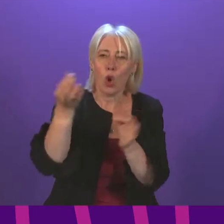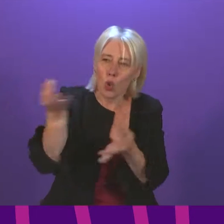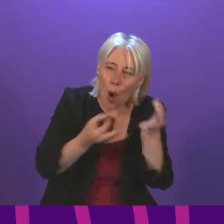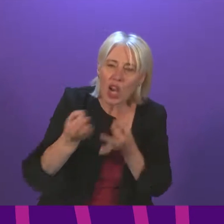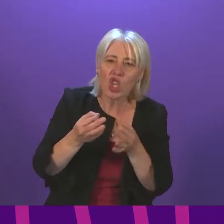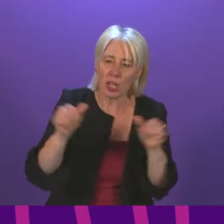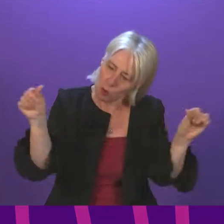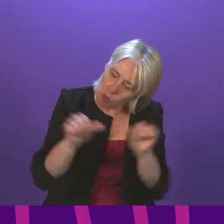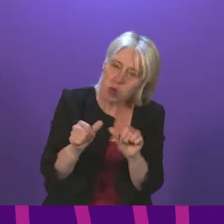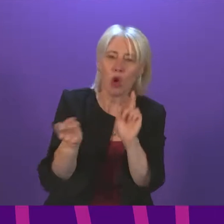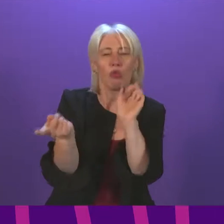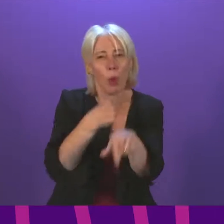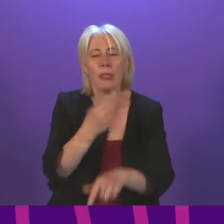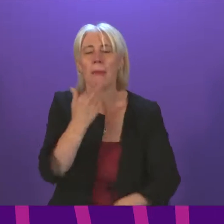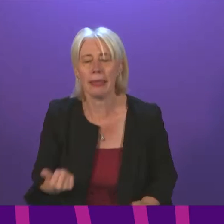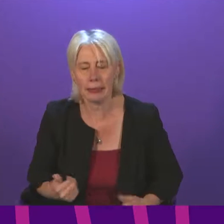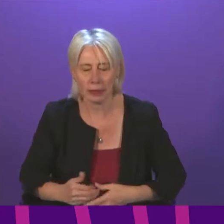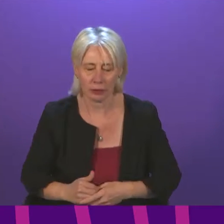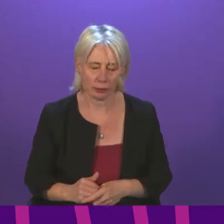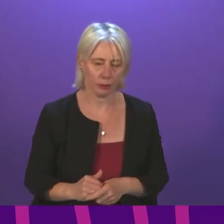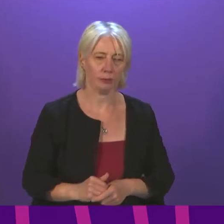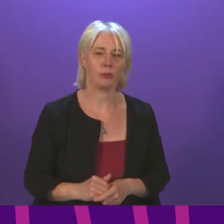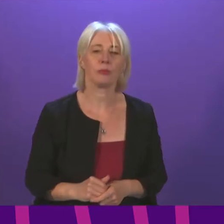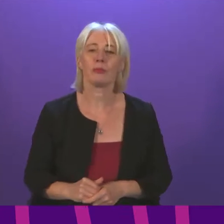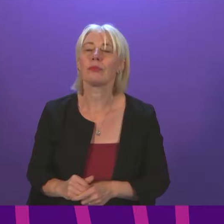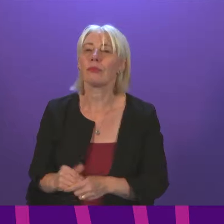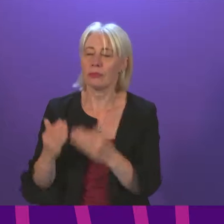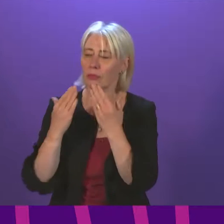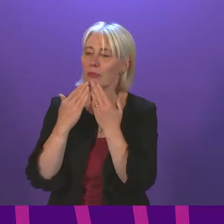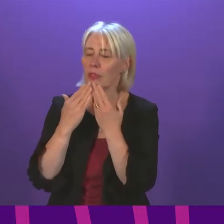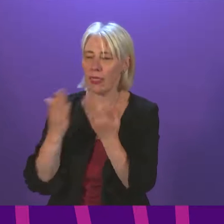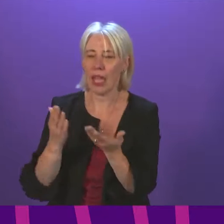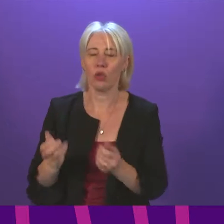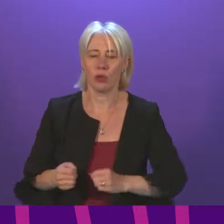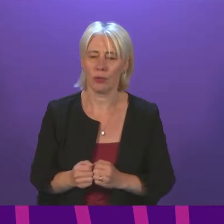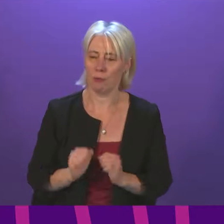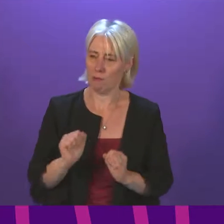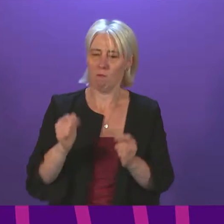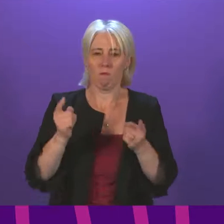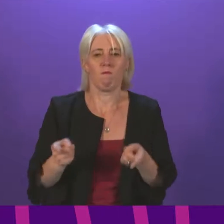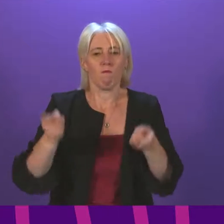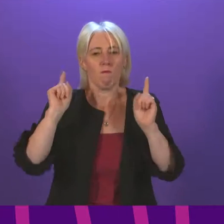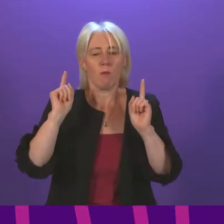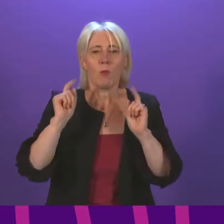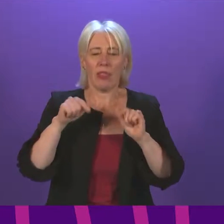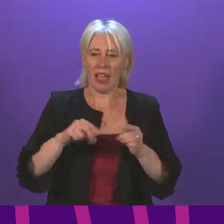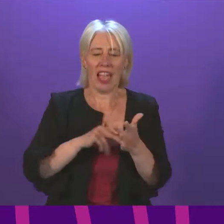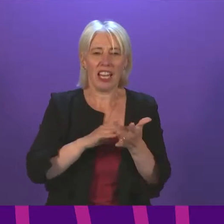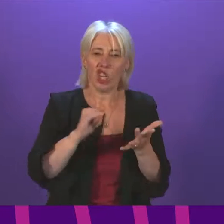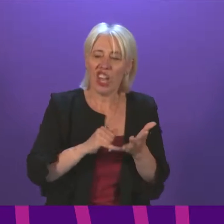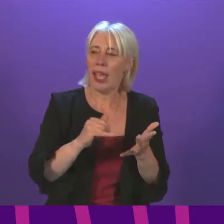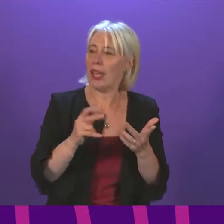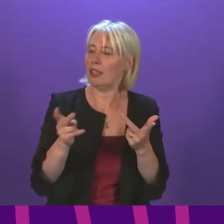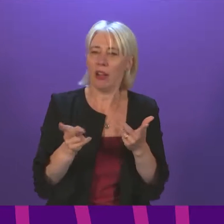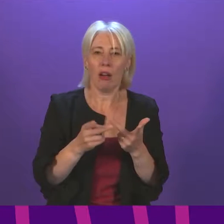appreciated. Stephanie Callaghan. Thank you, Presiding Officer. Does the Cabinet Secretary agree with me that NHS and other